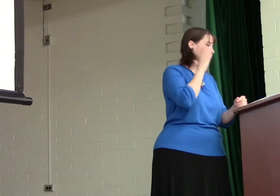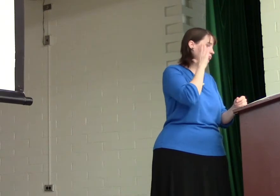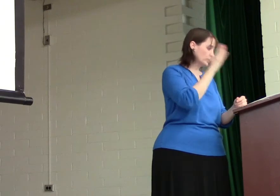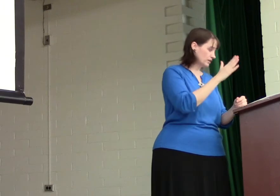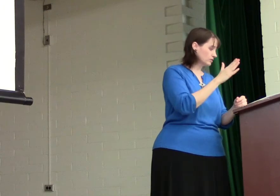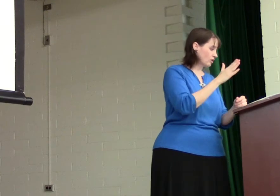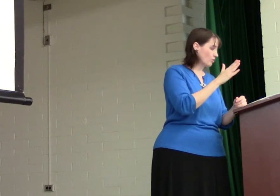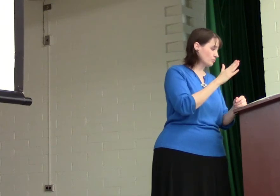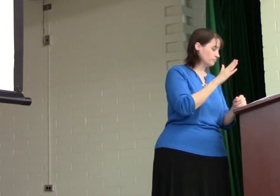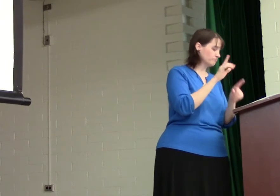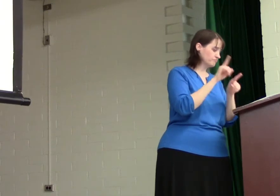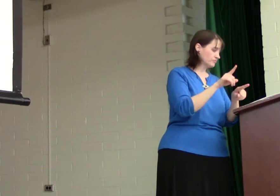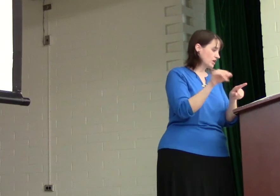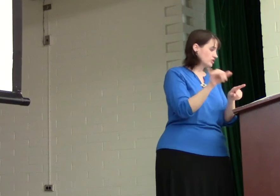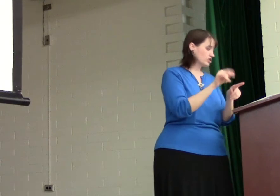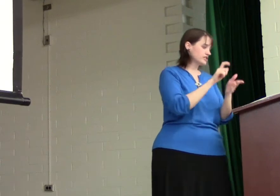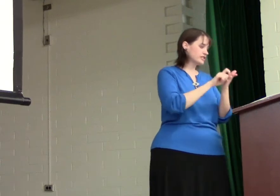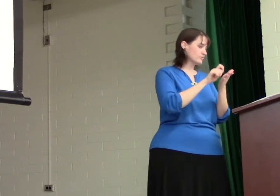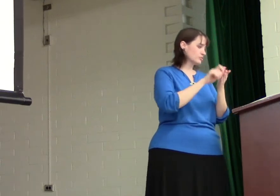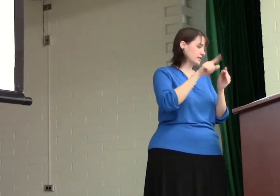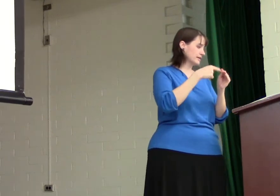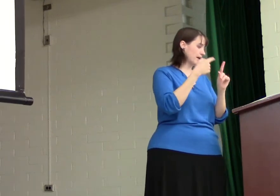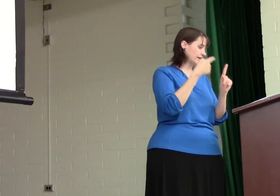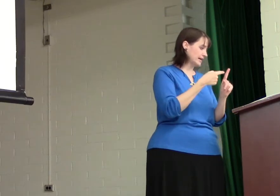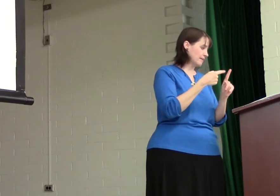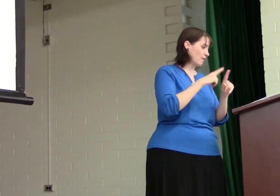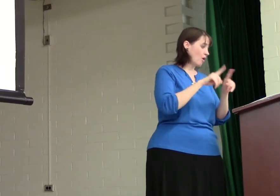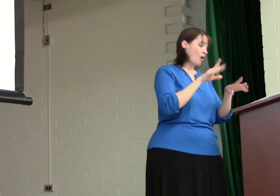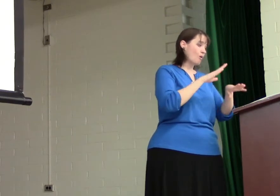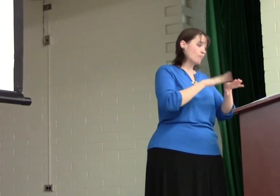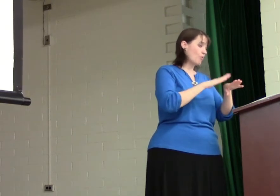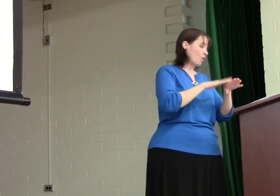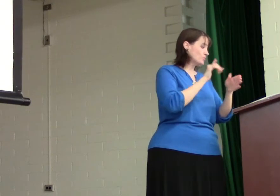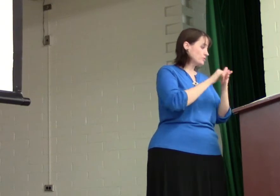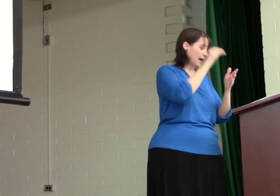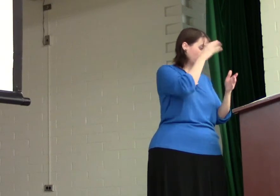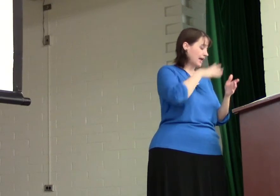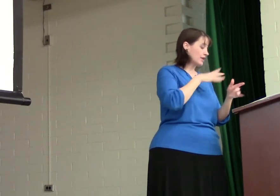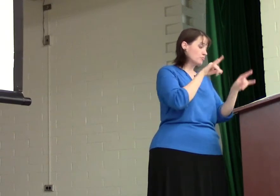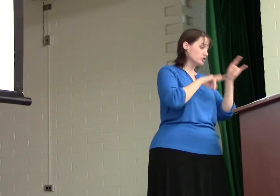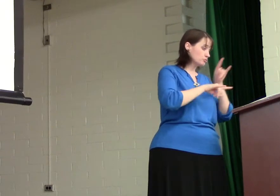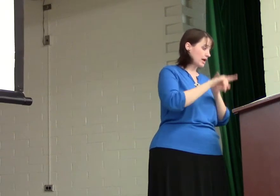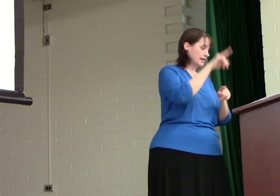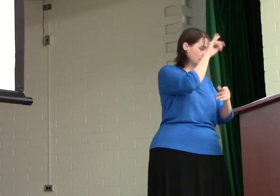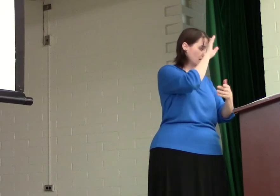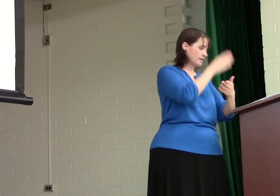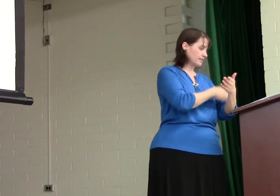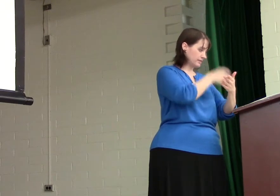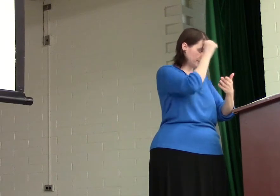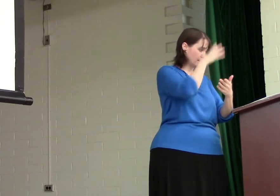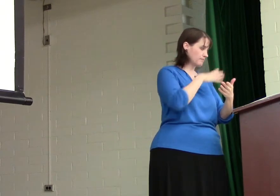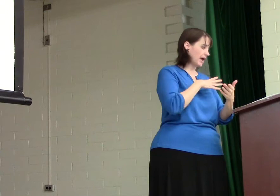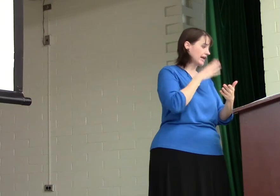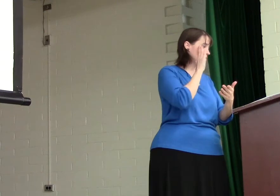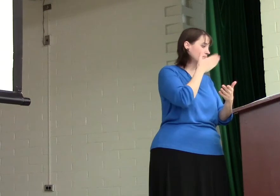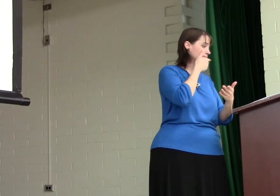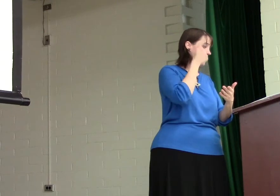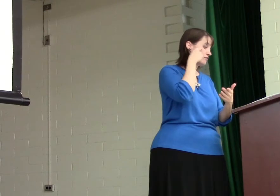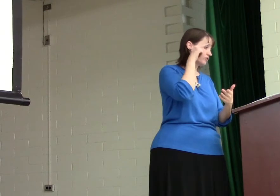will go just as it was written about him. But woe to that man who betrays the son of man. It would be better for